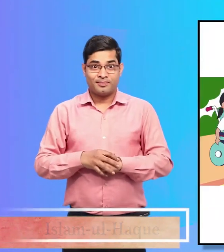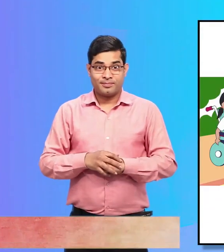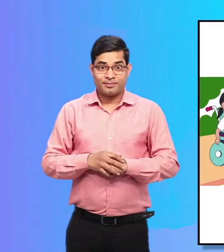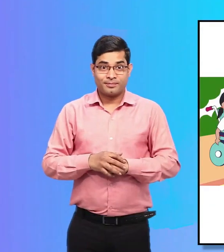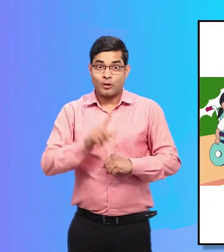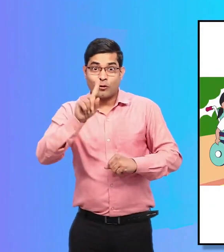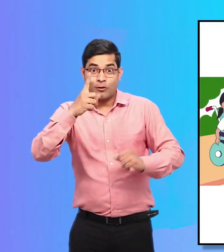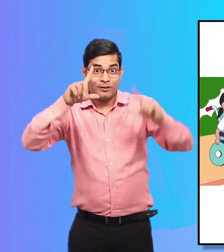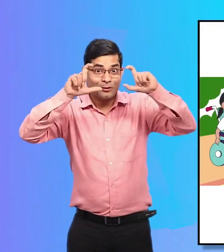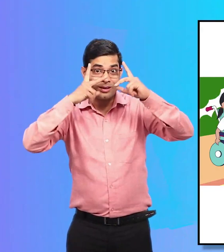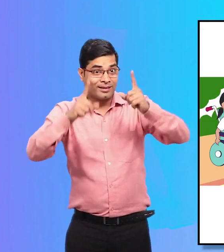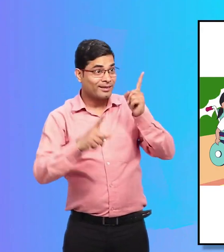In the first picture,